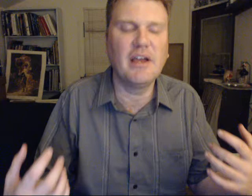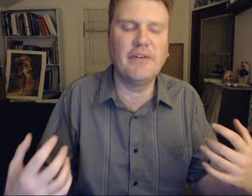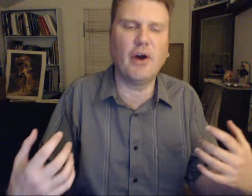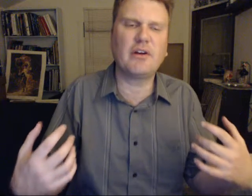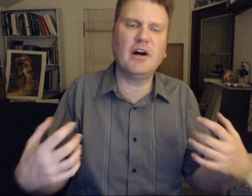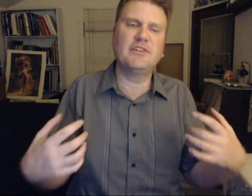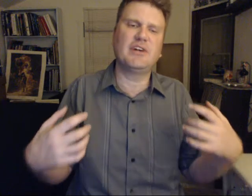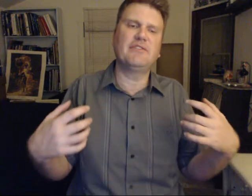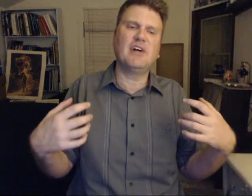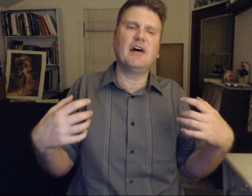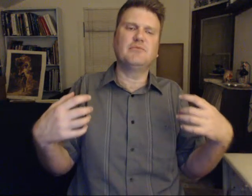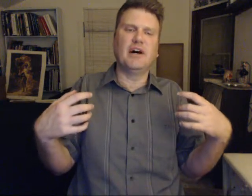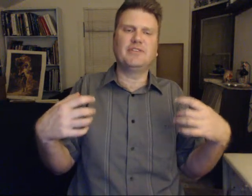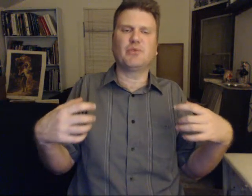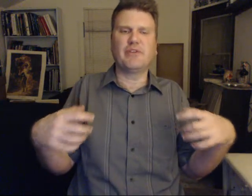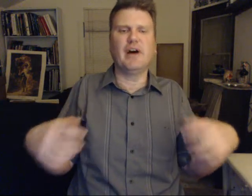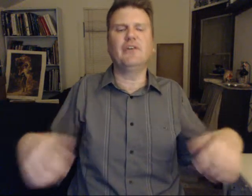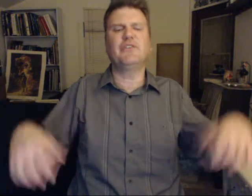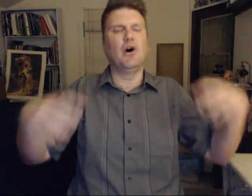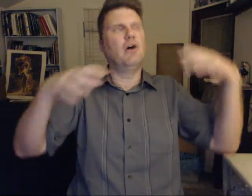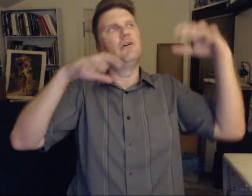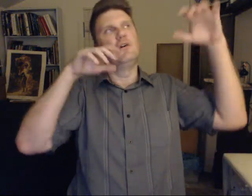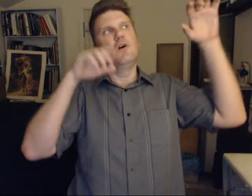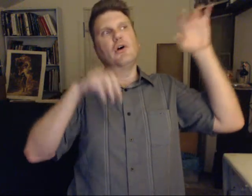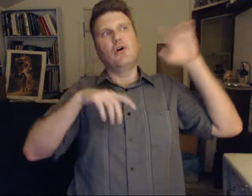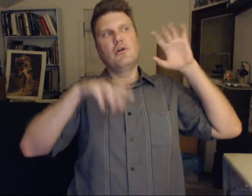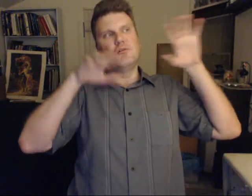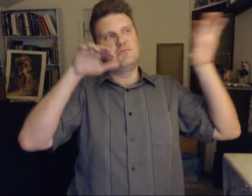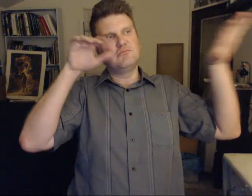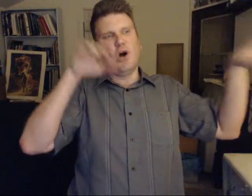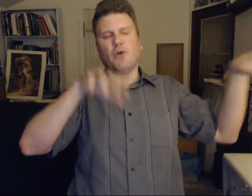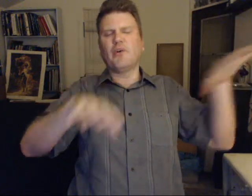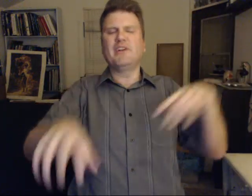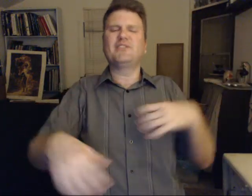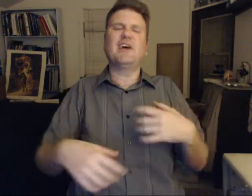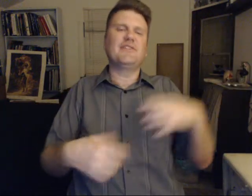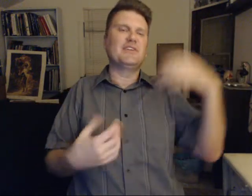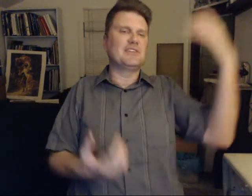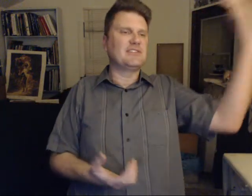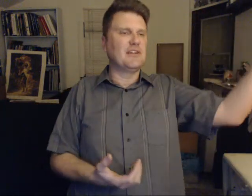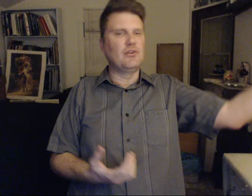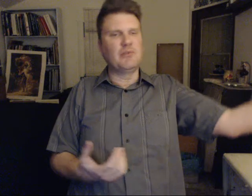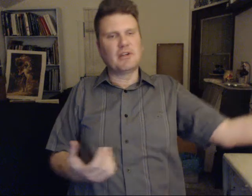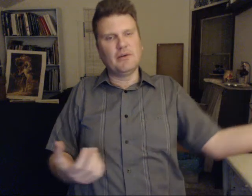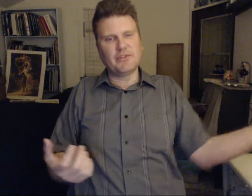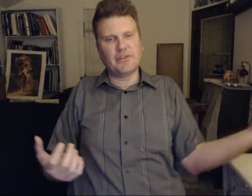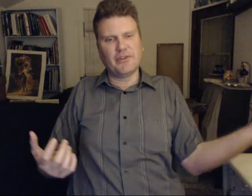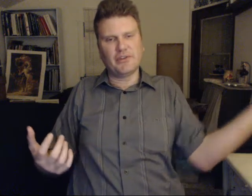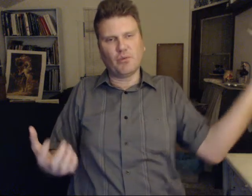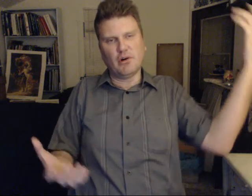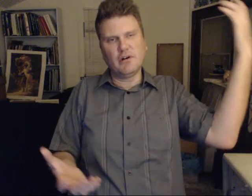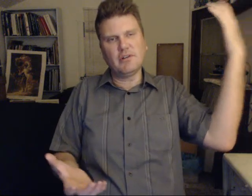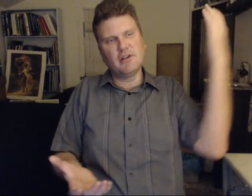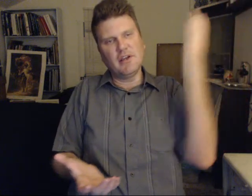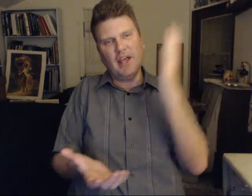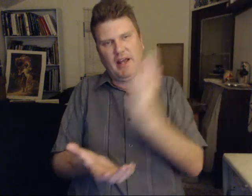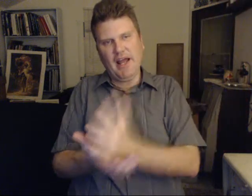And the Archons have timelines where that is all already set. They just, the human comes into this world and adds